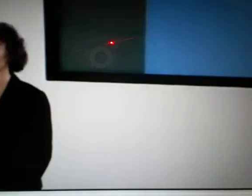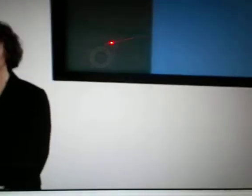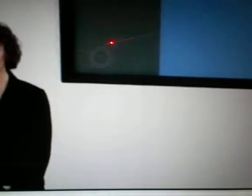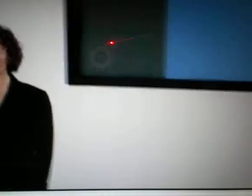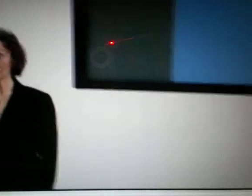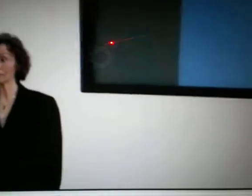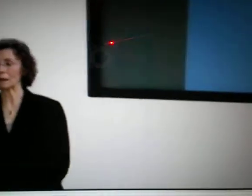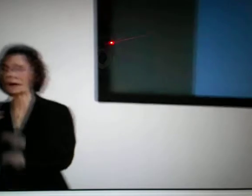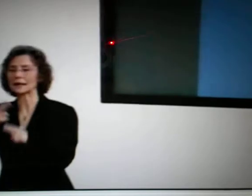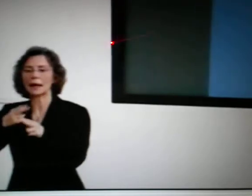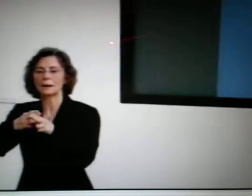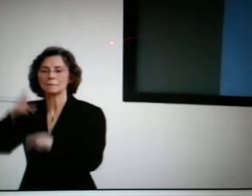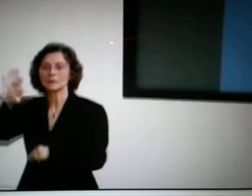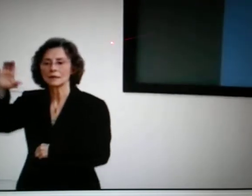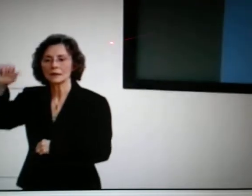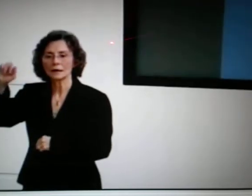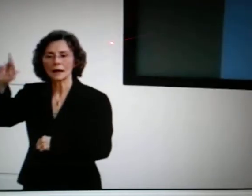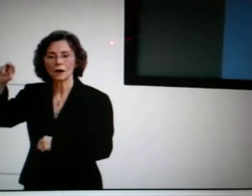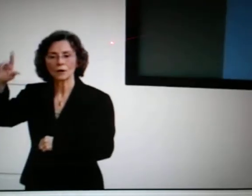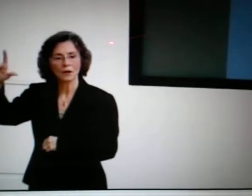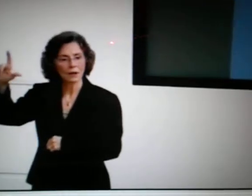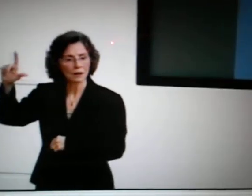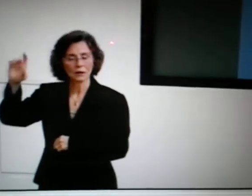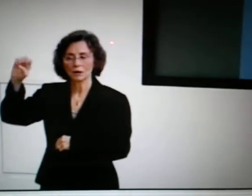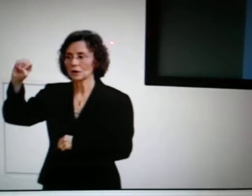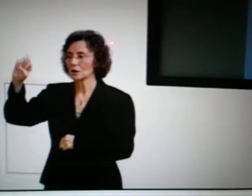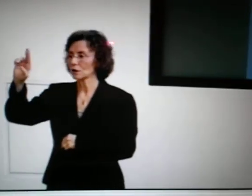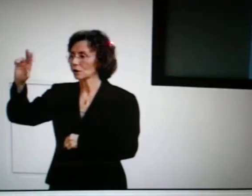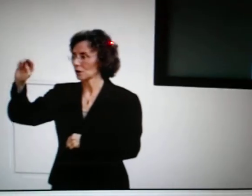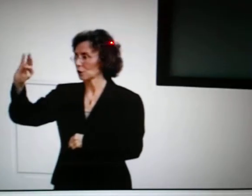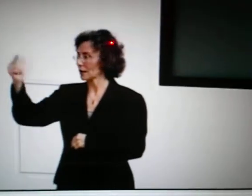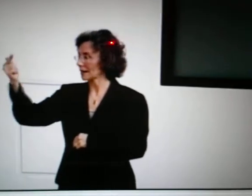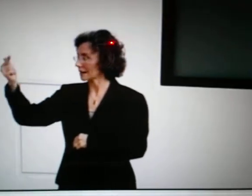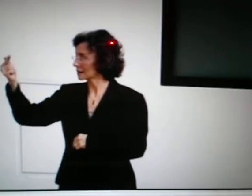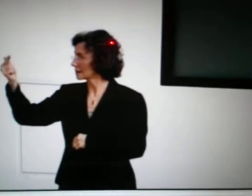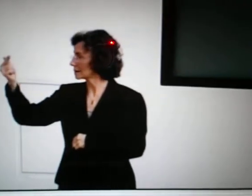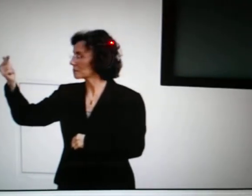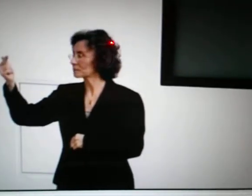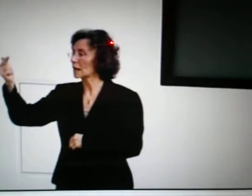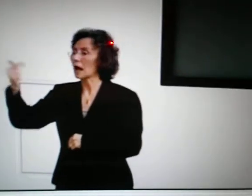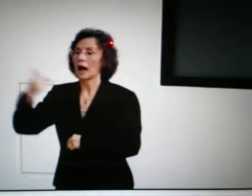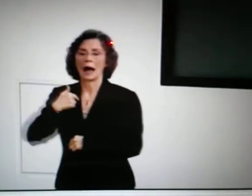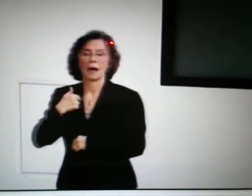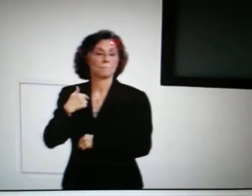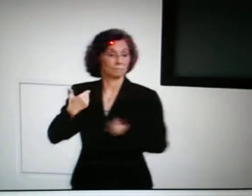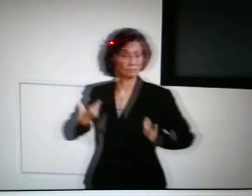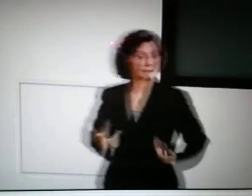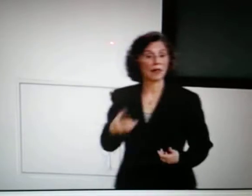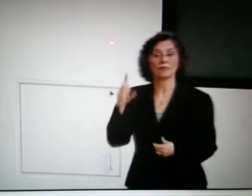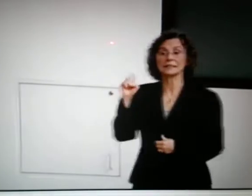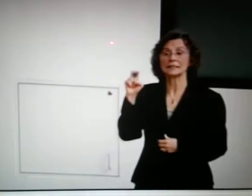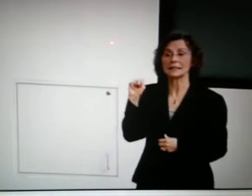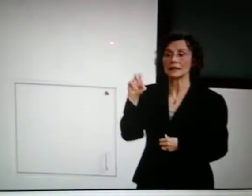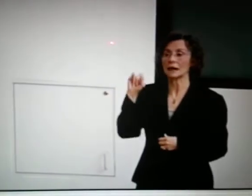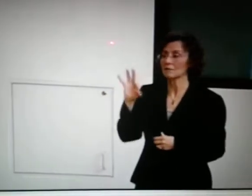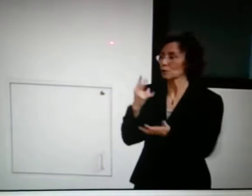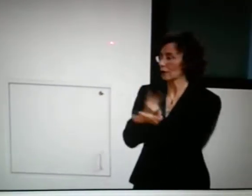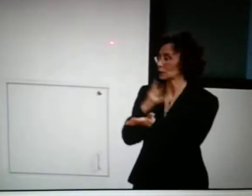Welcome. My name is Carol Erdick, and I am